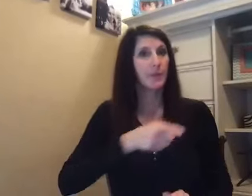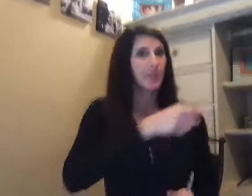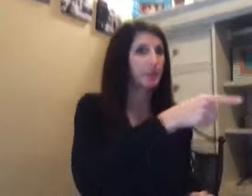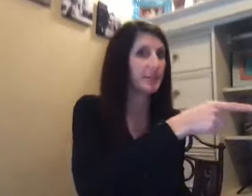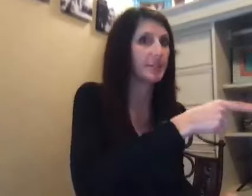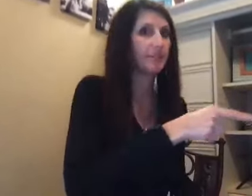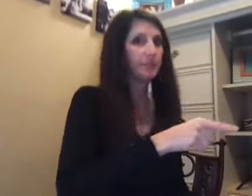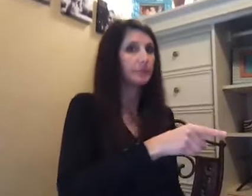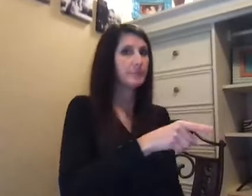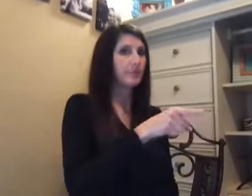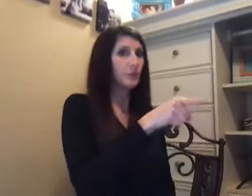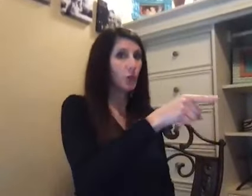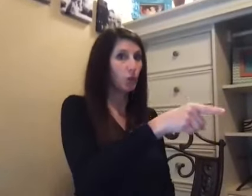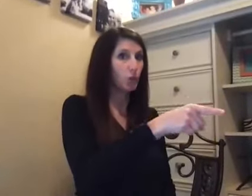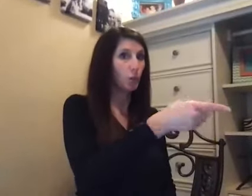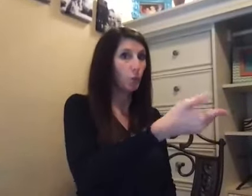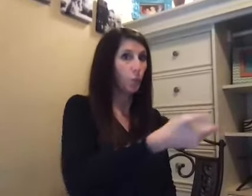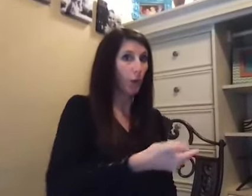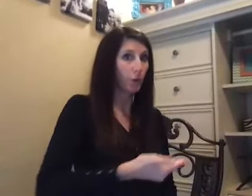like this, you're welcome,